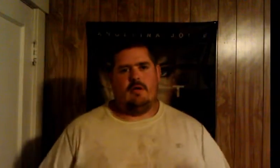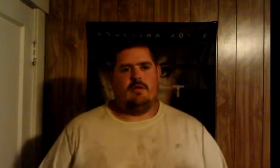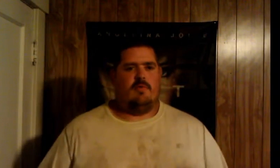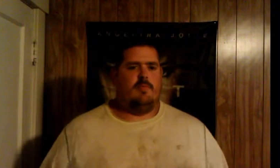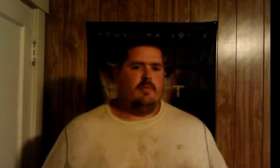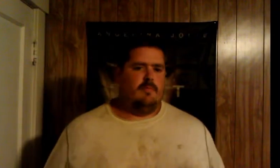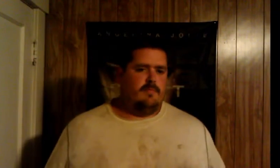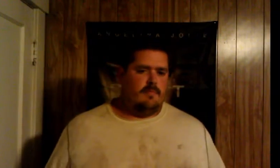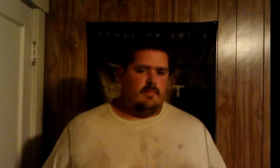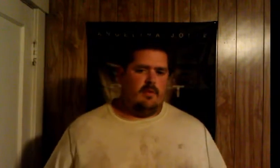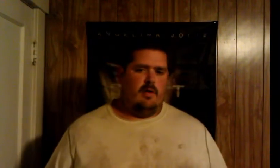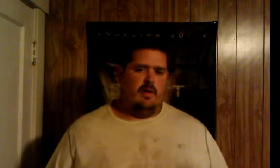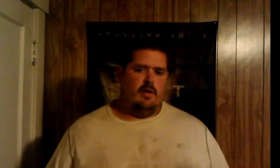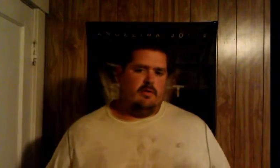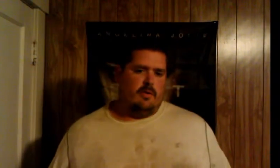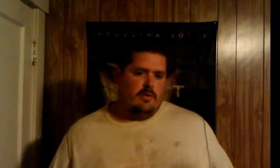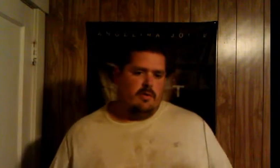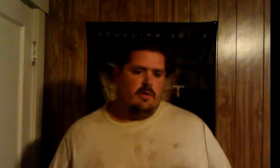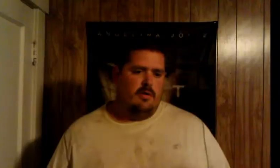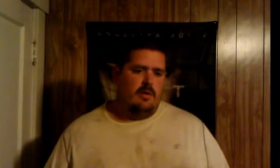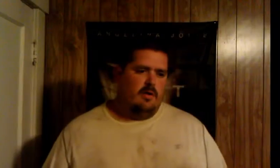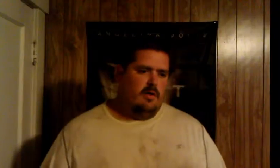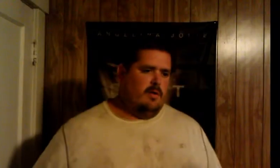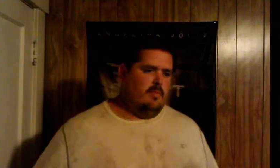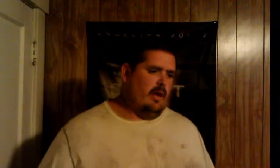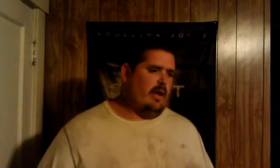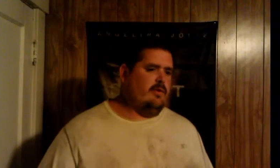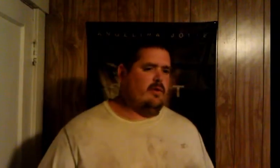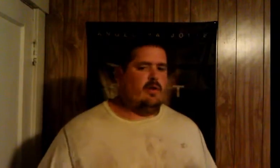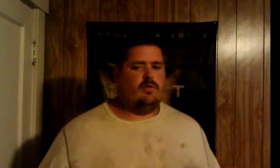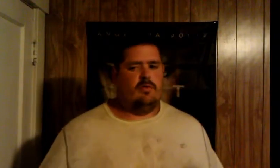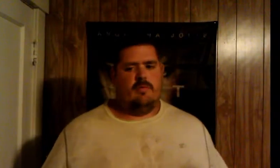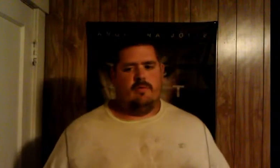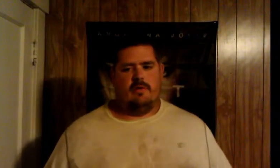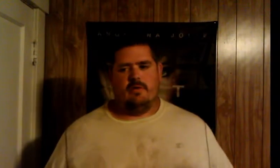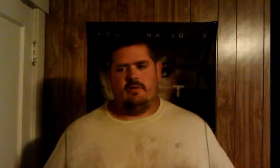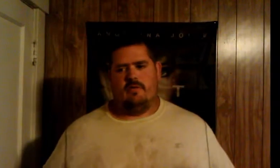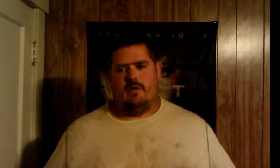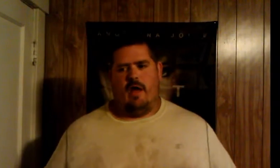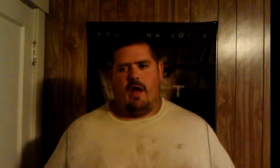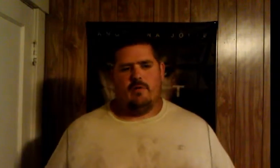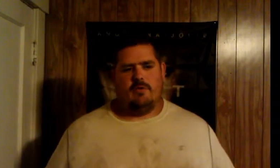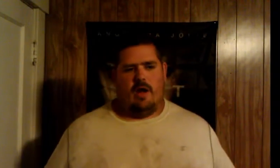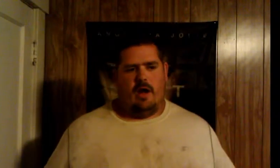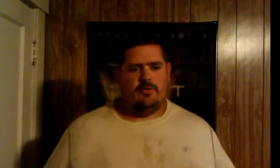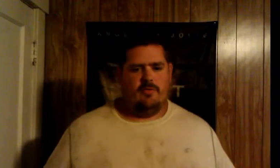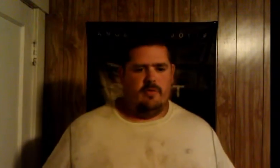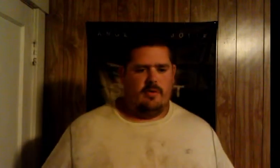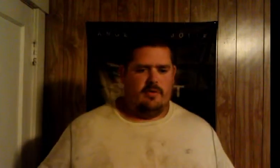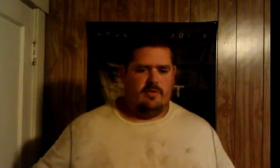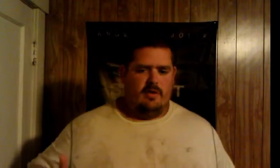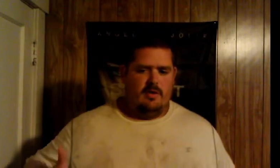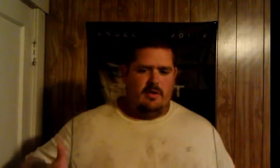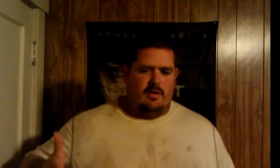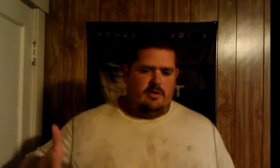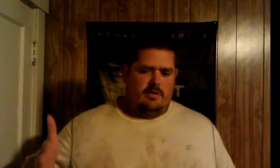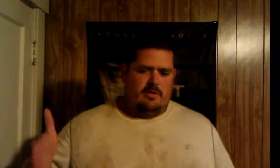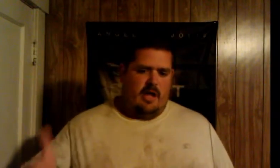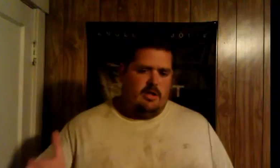giving respect you know and all that stuff but you know so but like i said there's also different that i